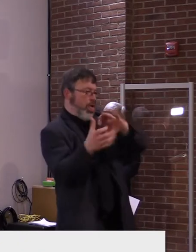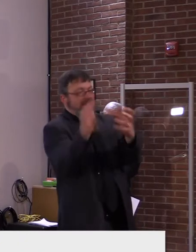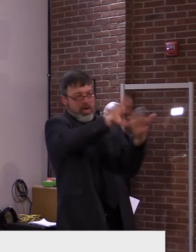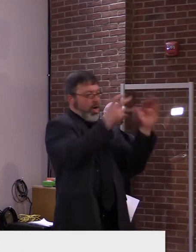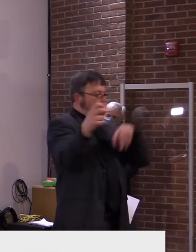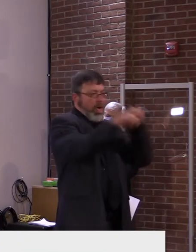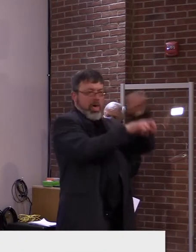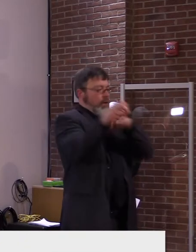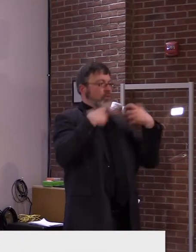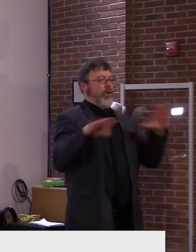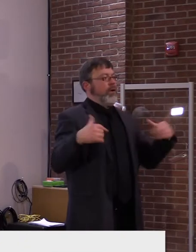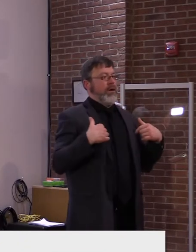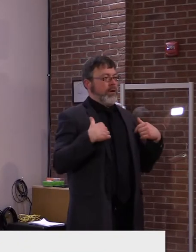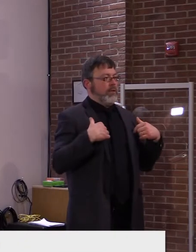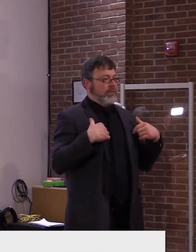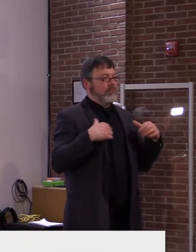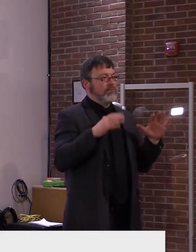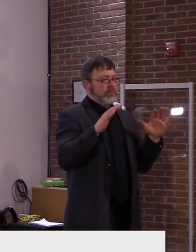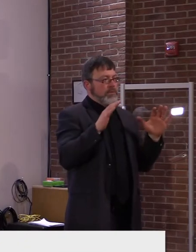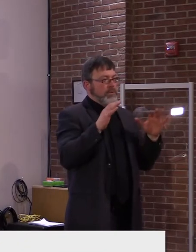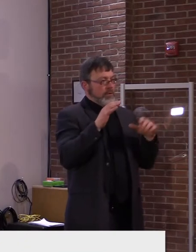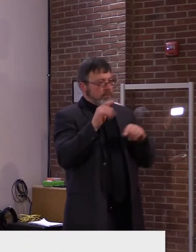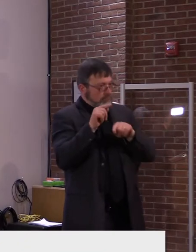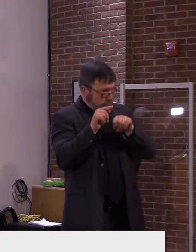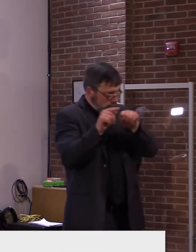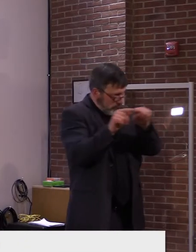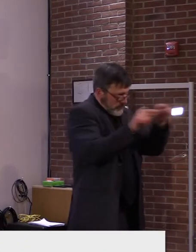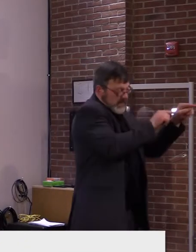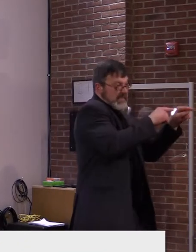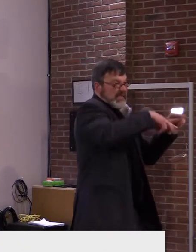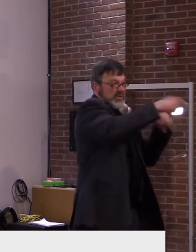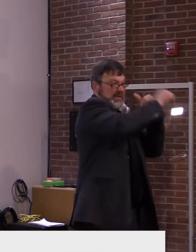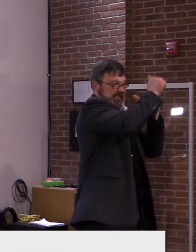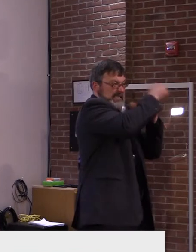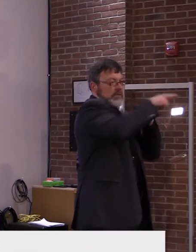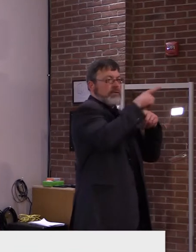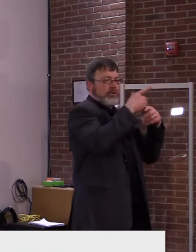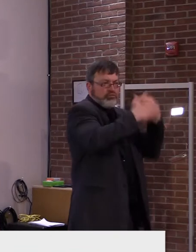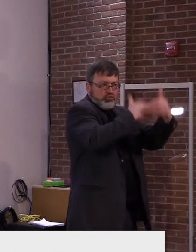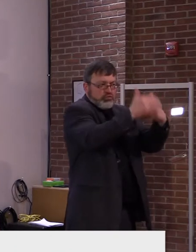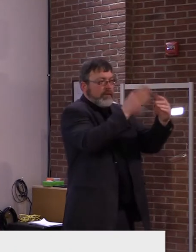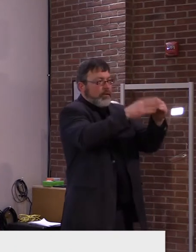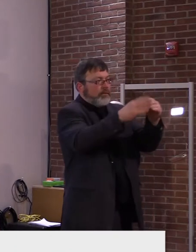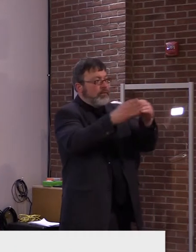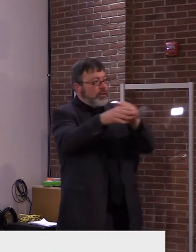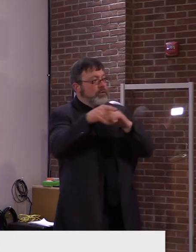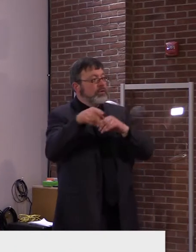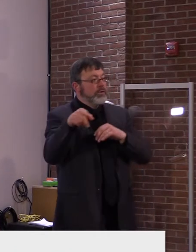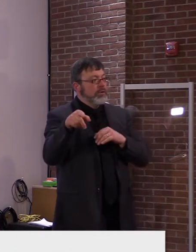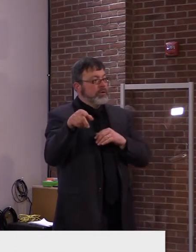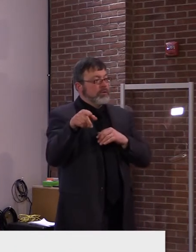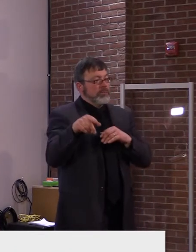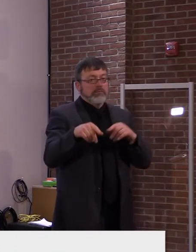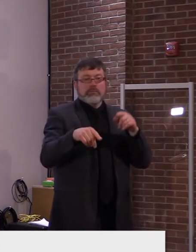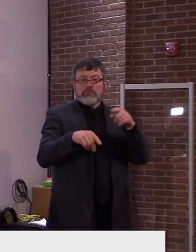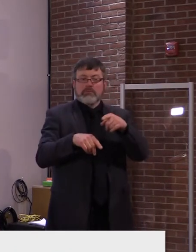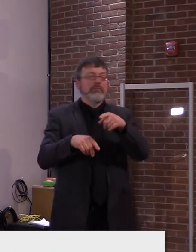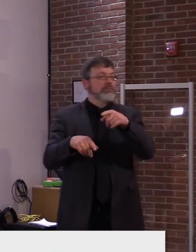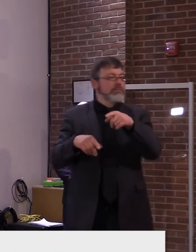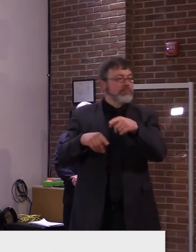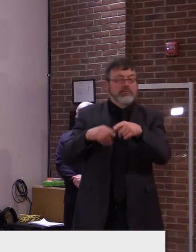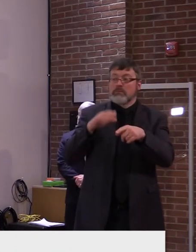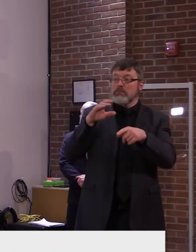possible. I think Dr. Fauci had said, uh, this past week that we might be able to have, um, most of the population